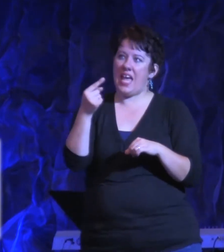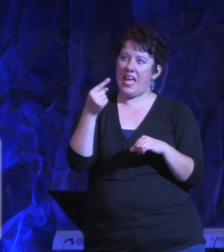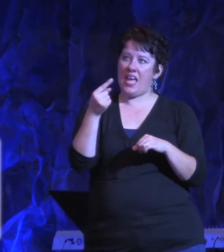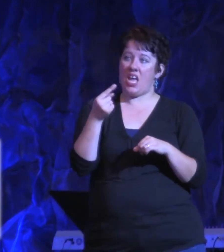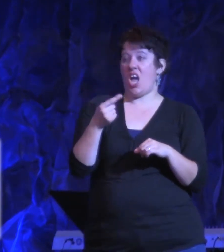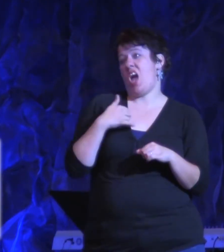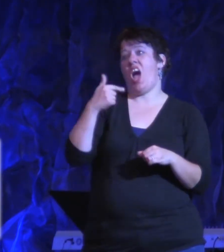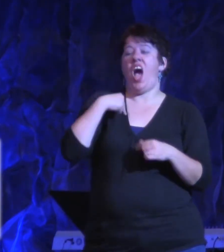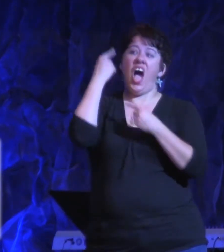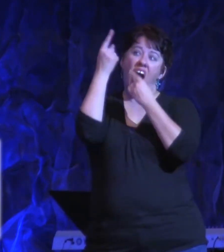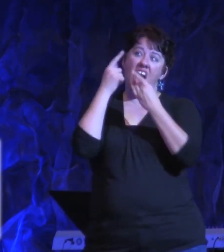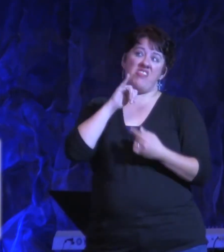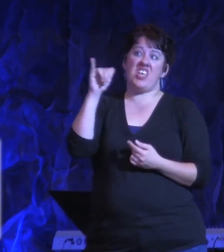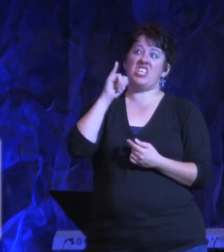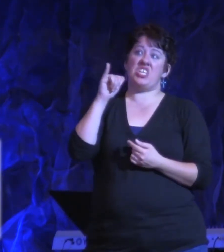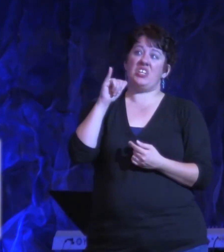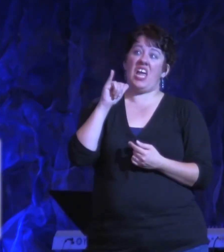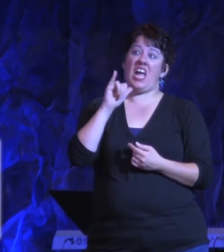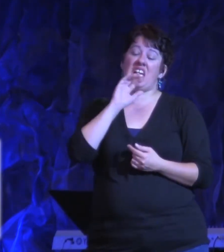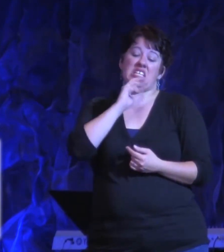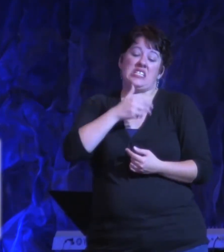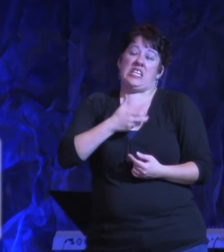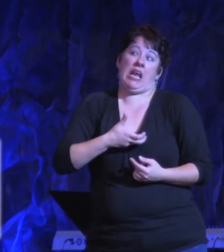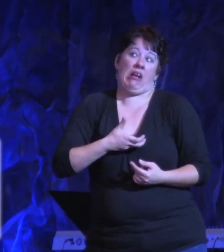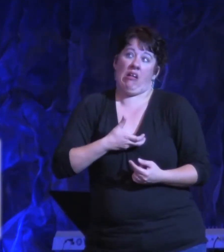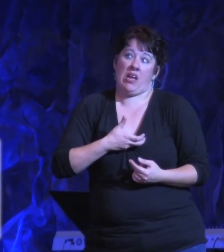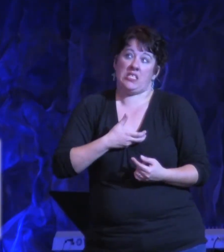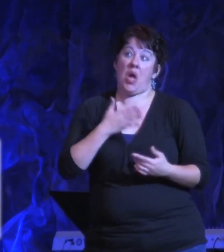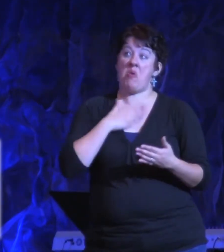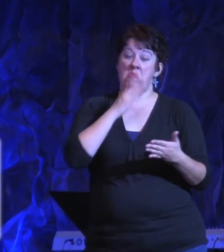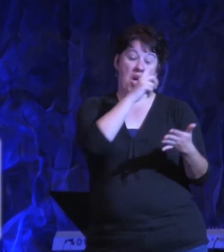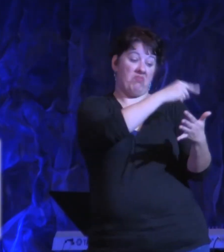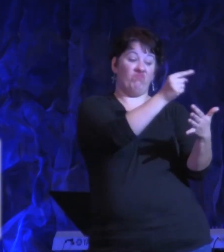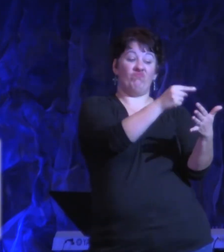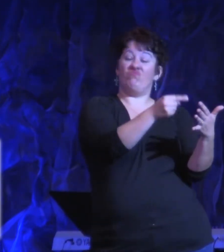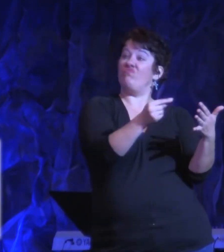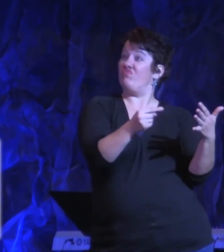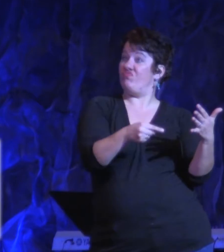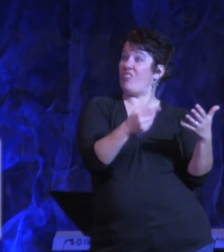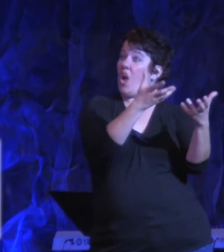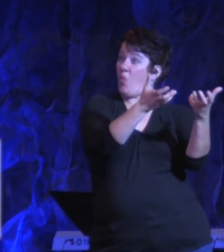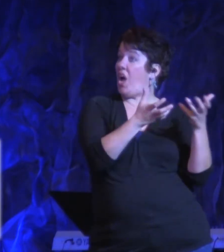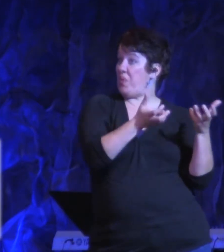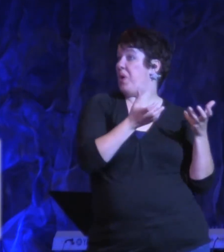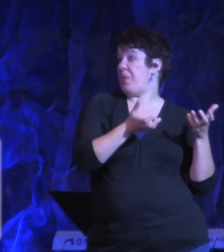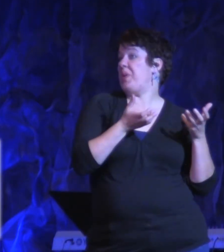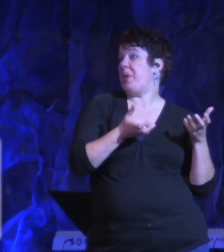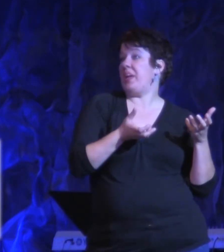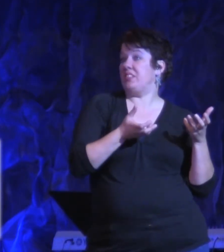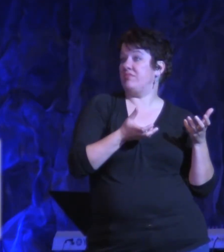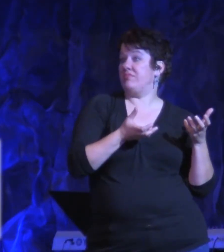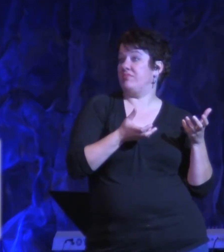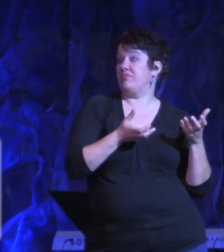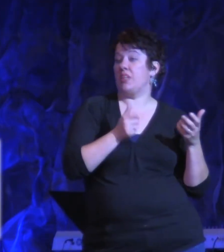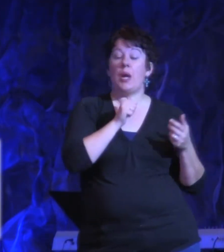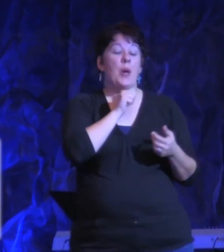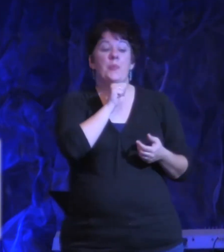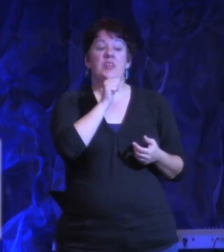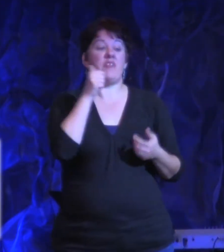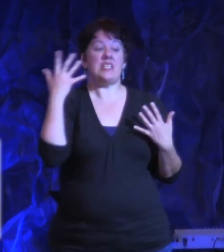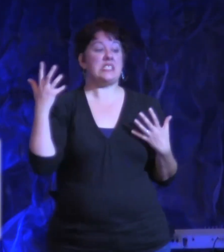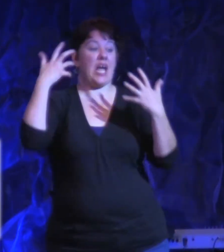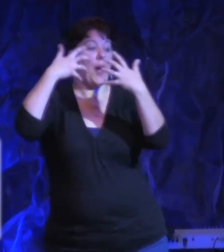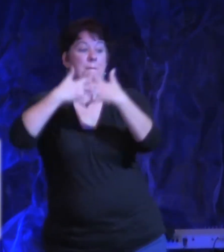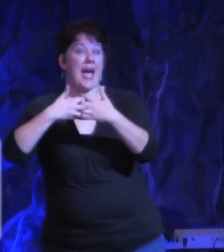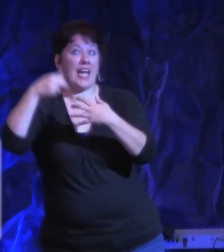want. But unless it lines up with the will of God, we shouldn't want it. Amen? James says, listen, you do